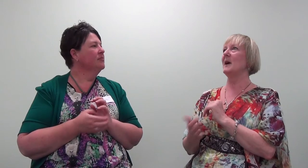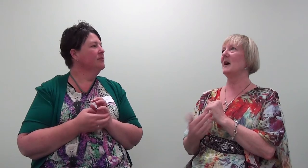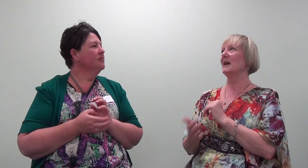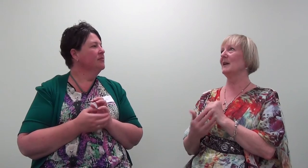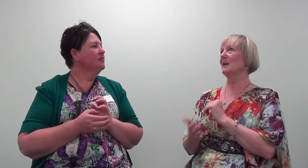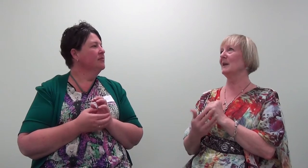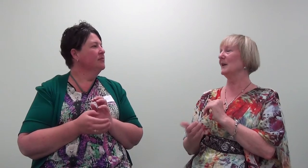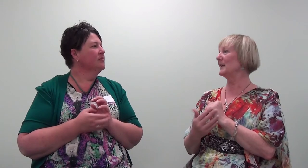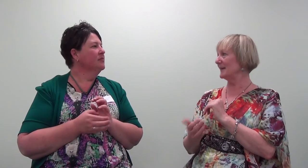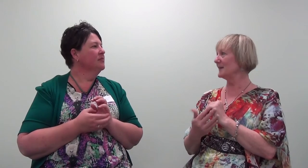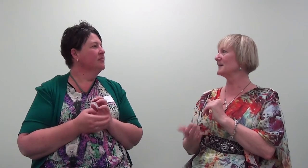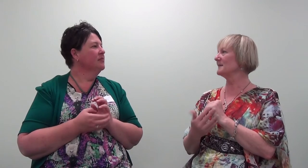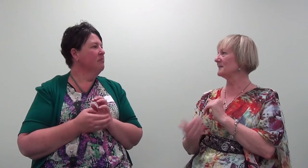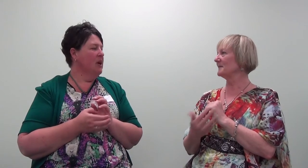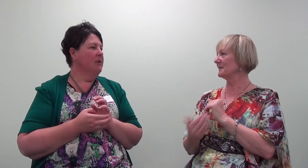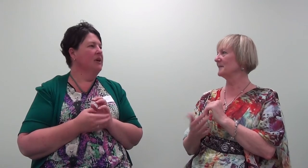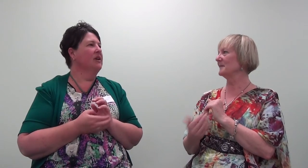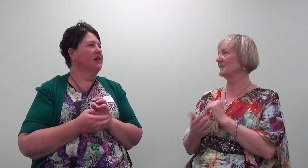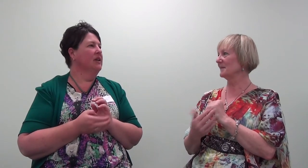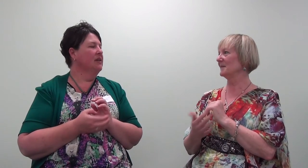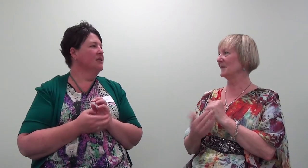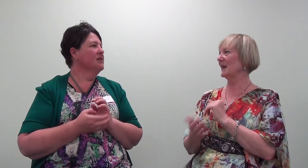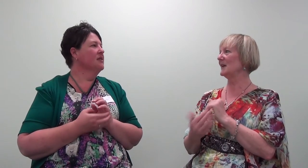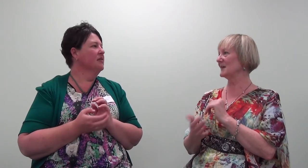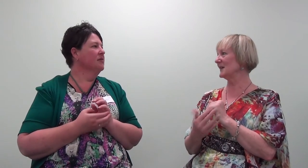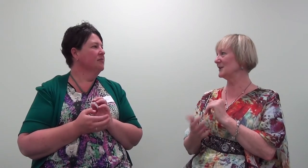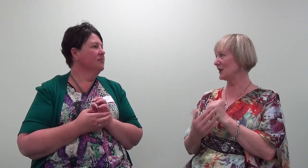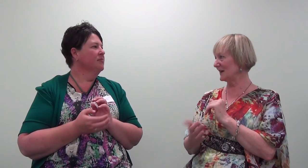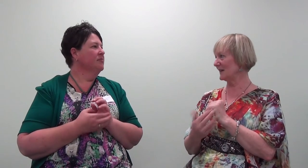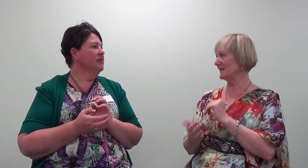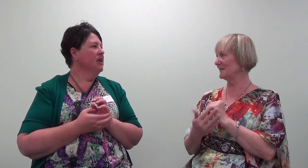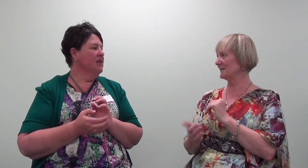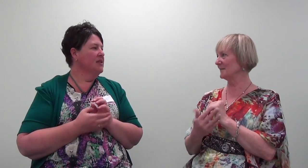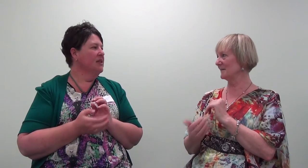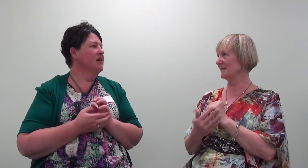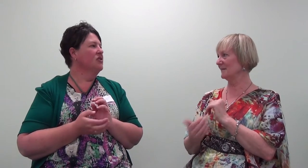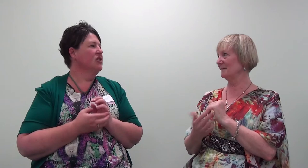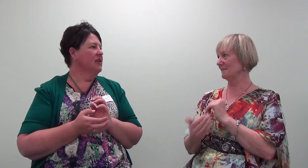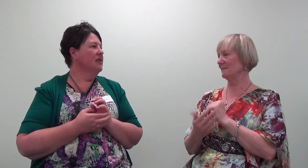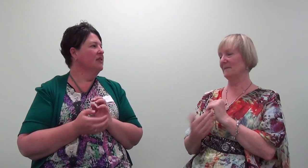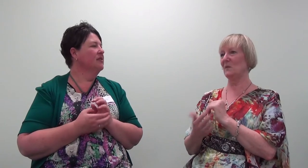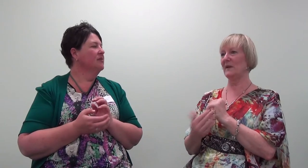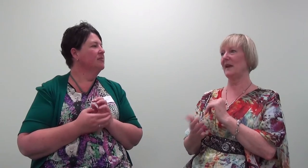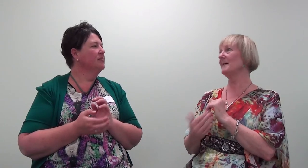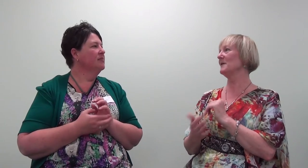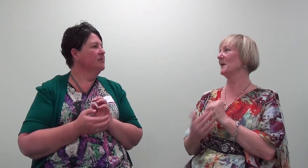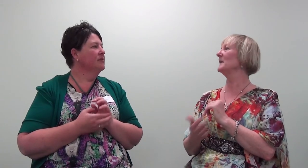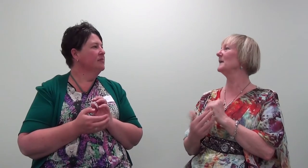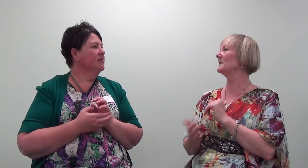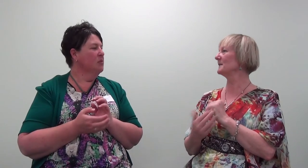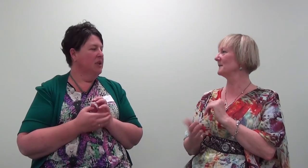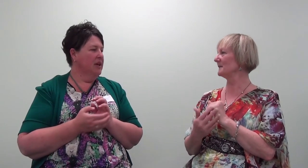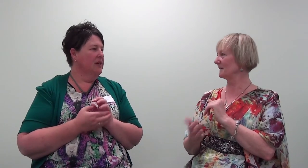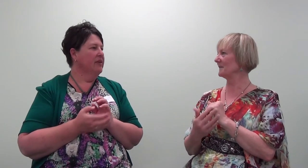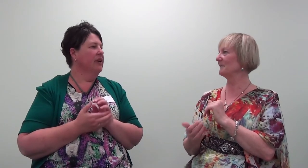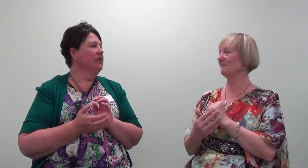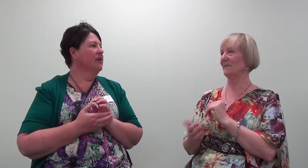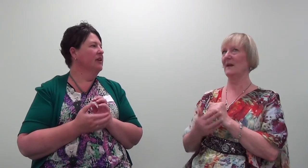I can clear this. Maybe I can clear this. Easily and gently. Easily and gently. Without even going there. Without even going there.